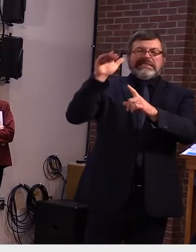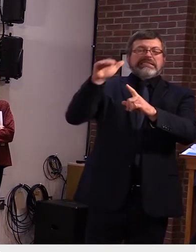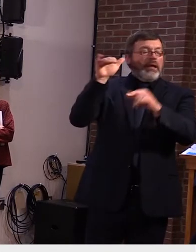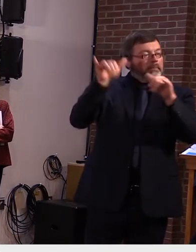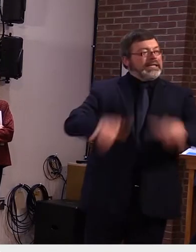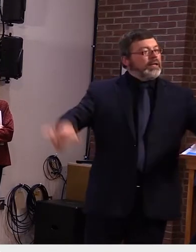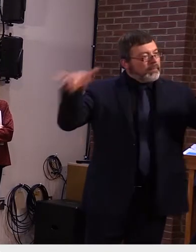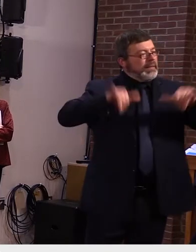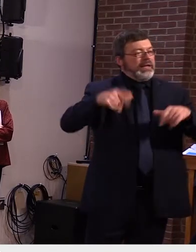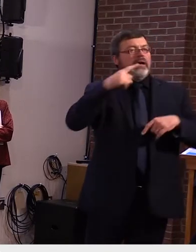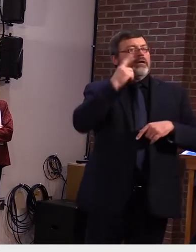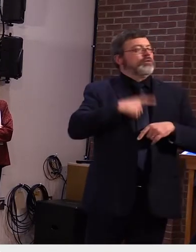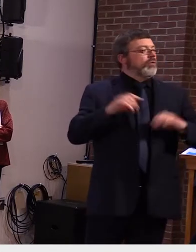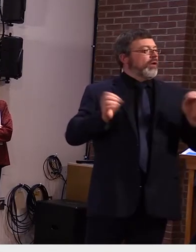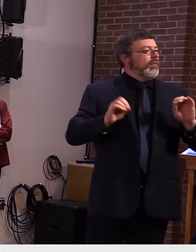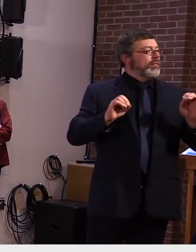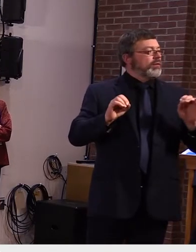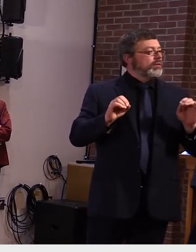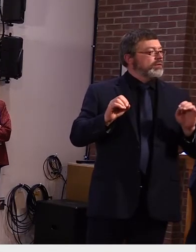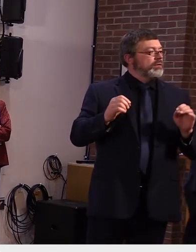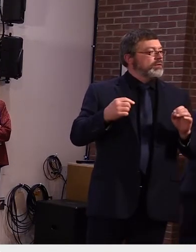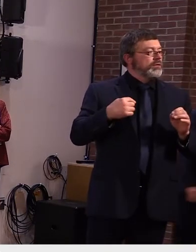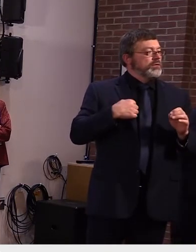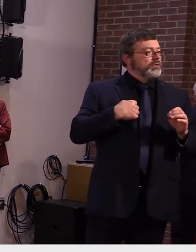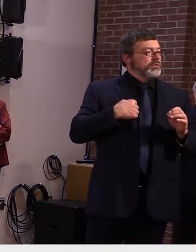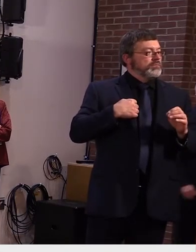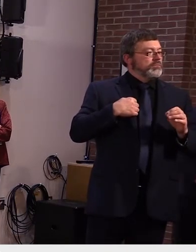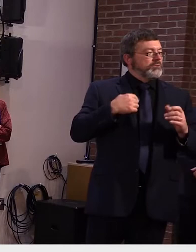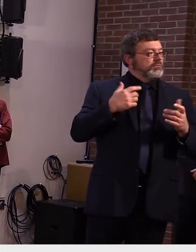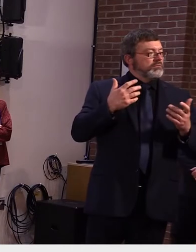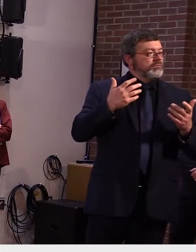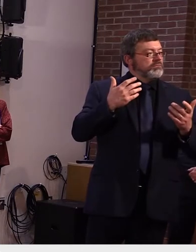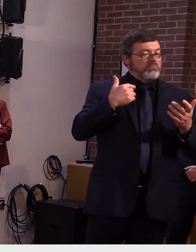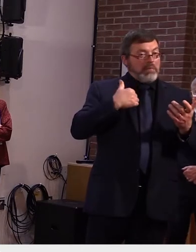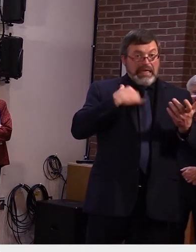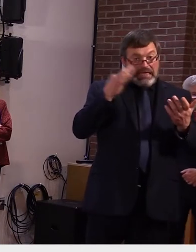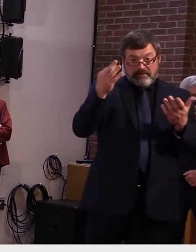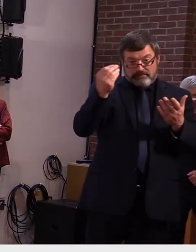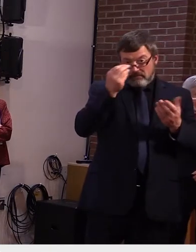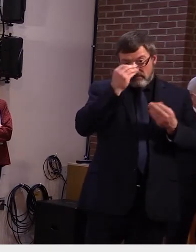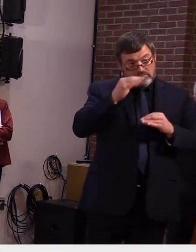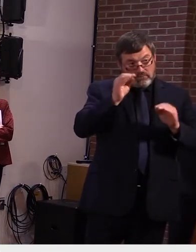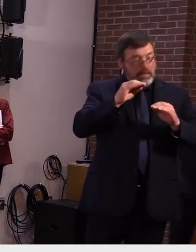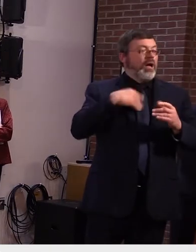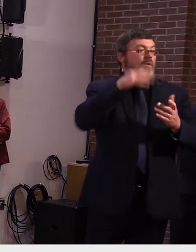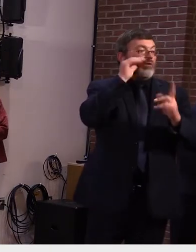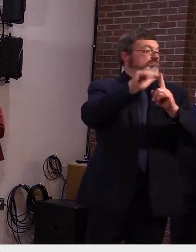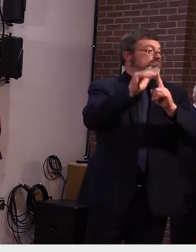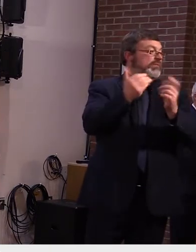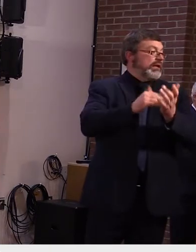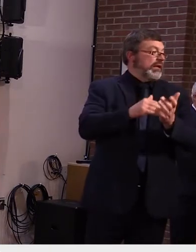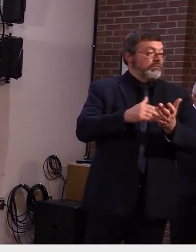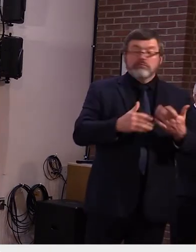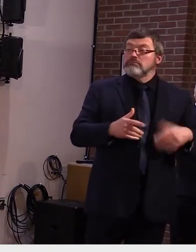thank you mike aaron patenco thank you very much aaron patenco vt digger